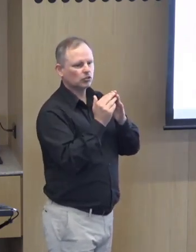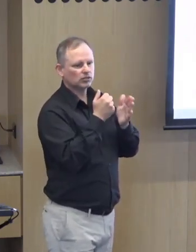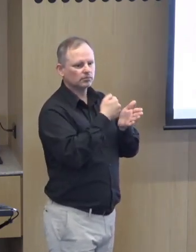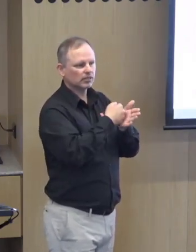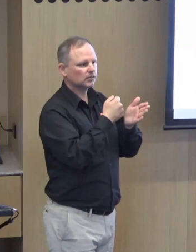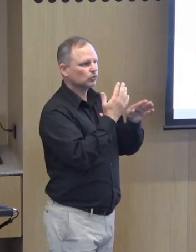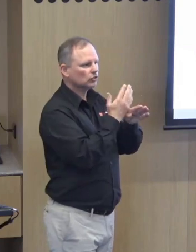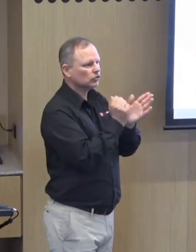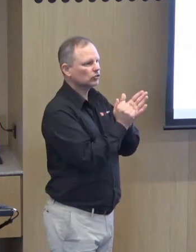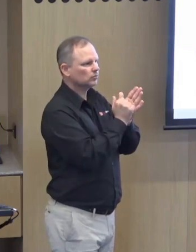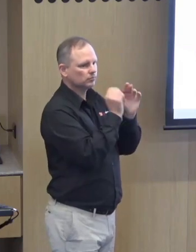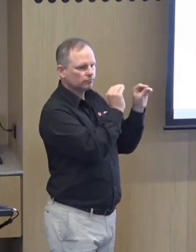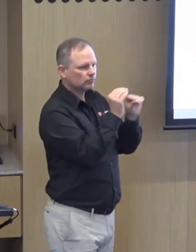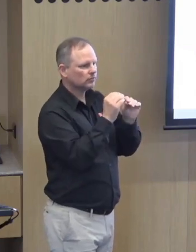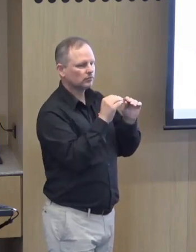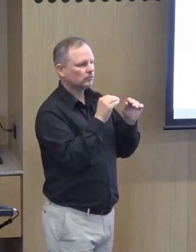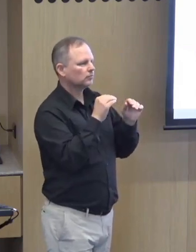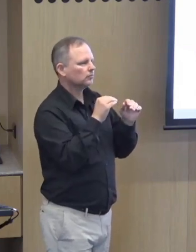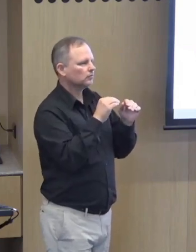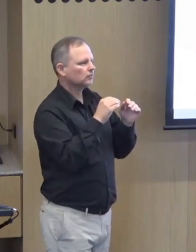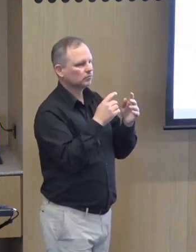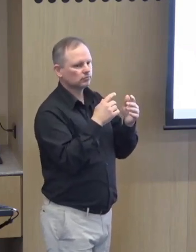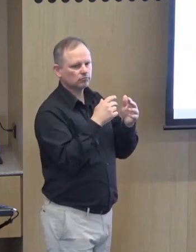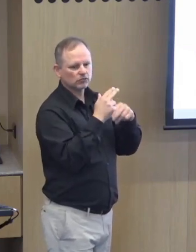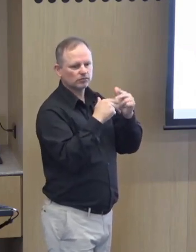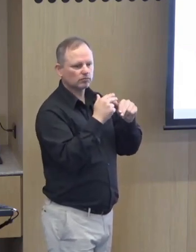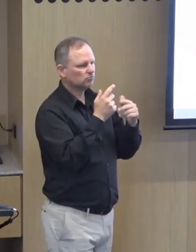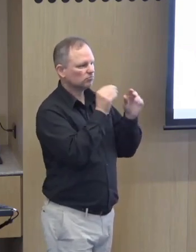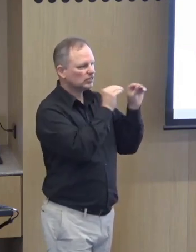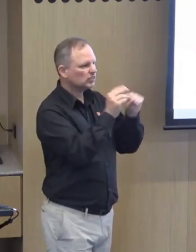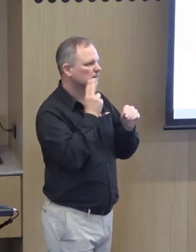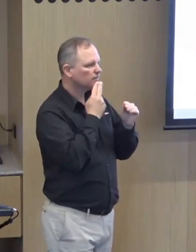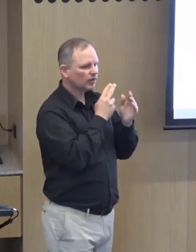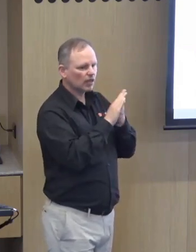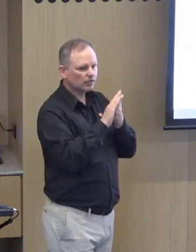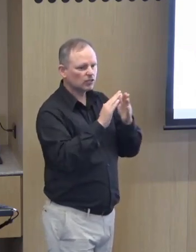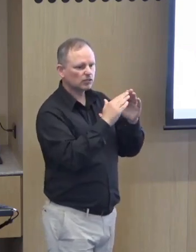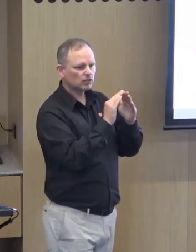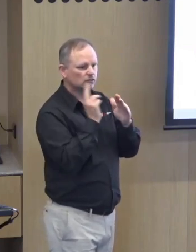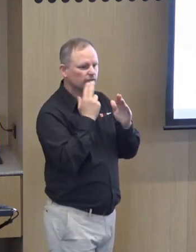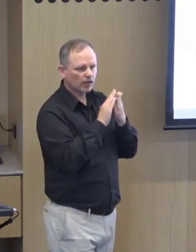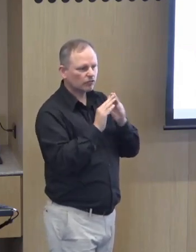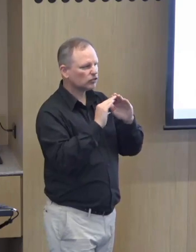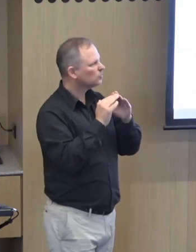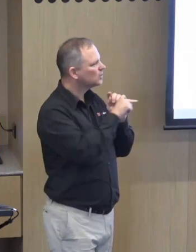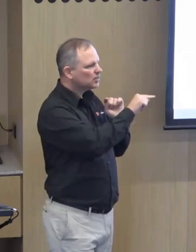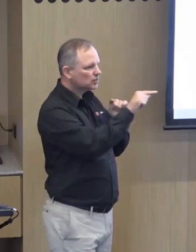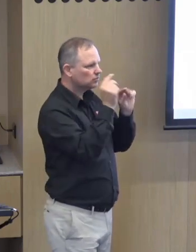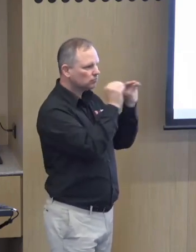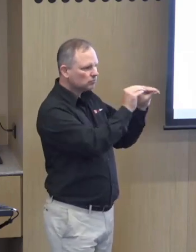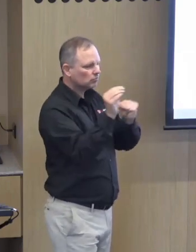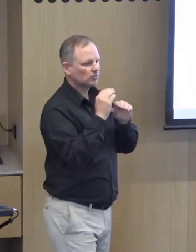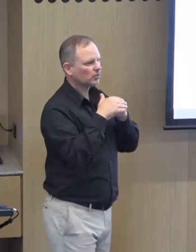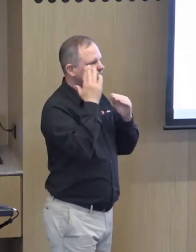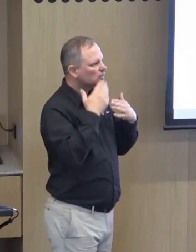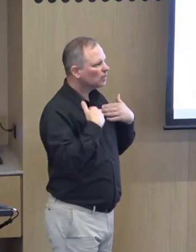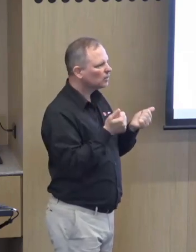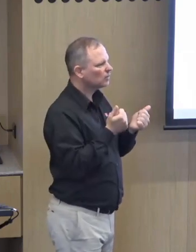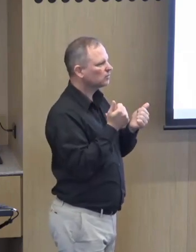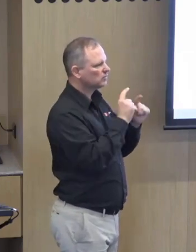engagement. So they will deliver community-based mental health workshops to increase mental health literacy in an awareness regarding deaf and